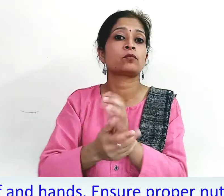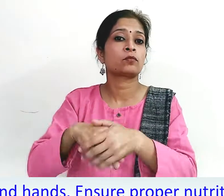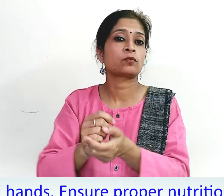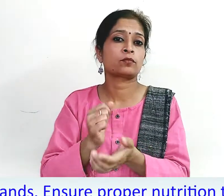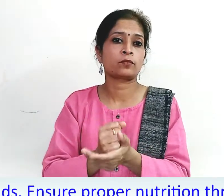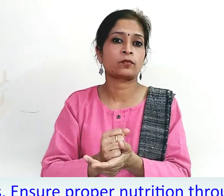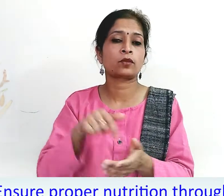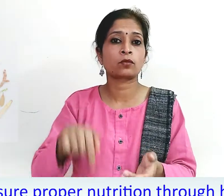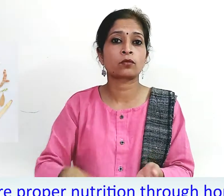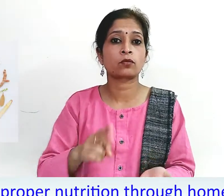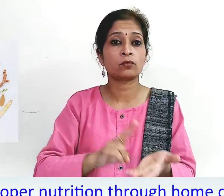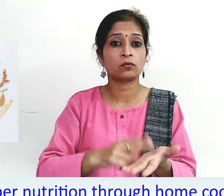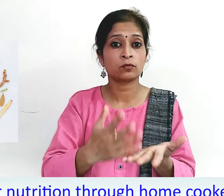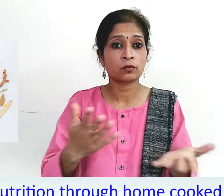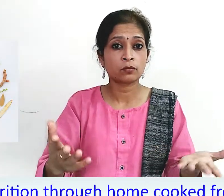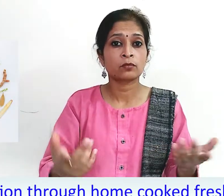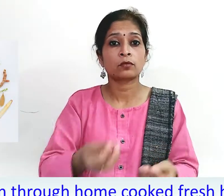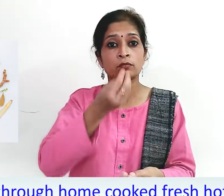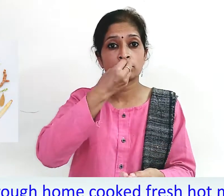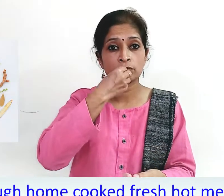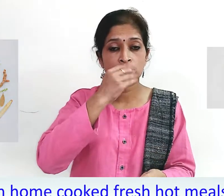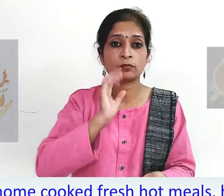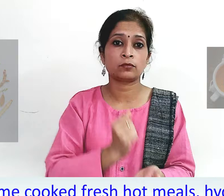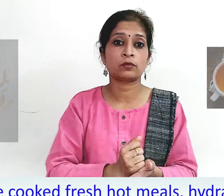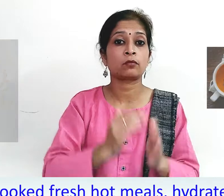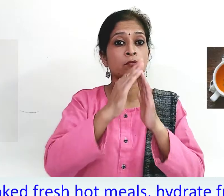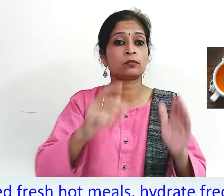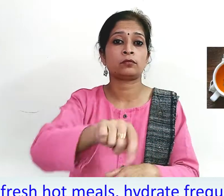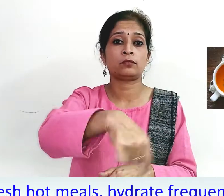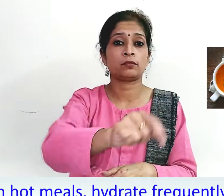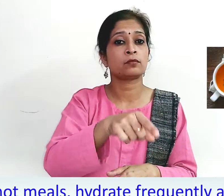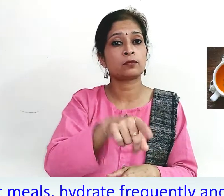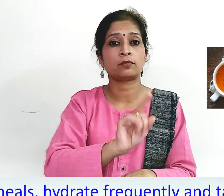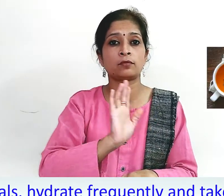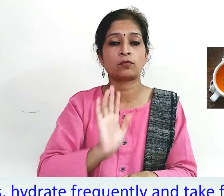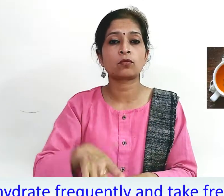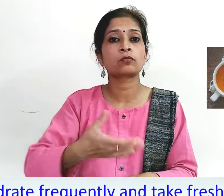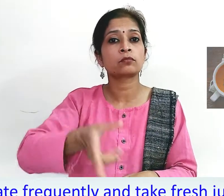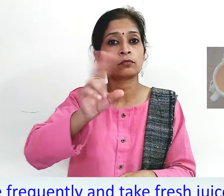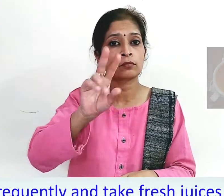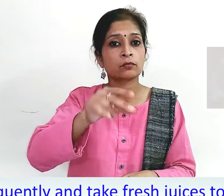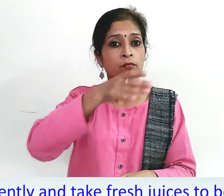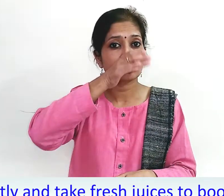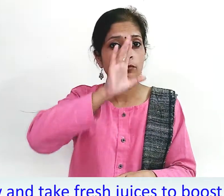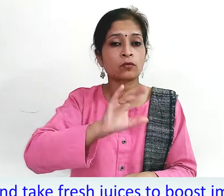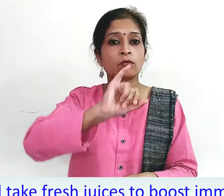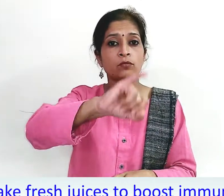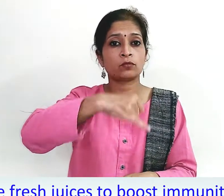Ensure proper nutrition through home-cooked fresh hot meals. Hydrate frequently and take fresh juices to boost